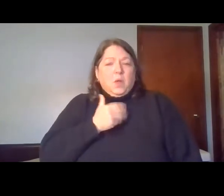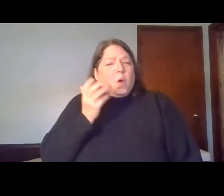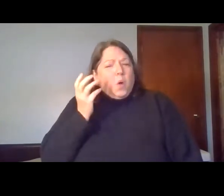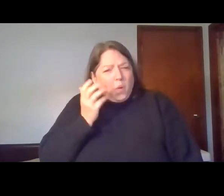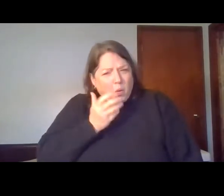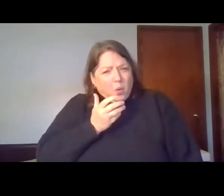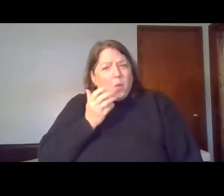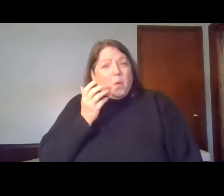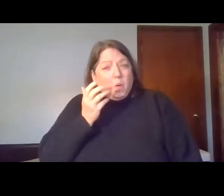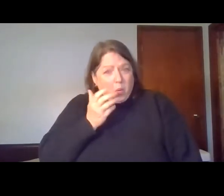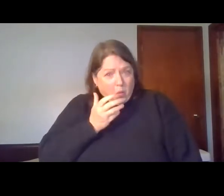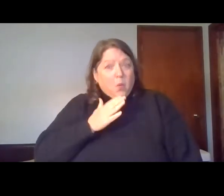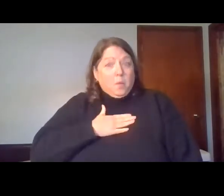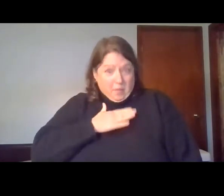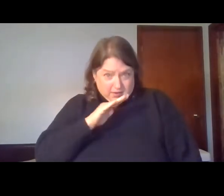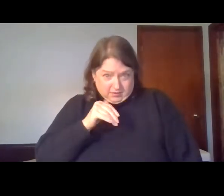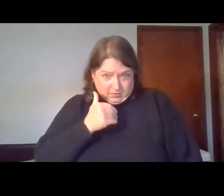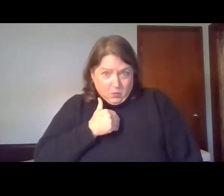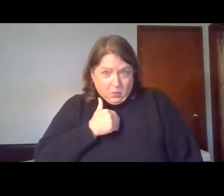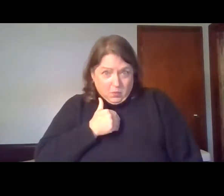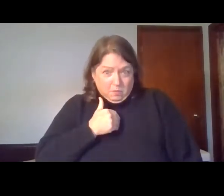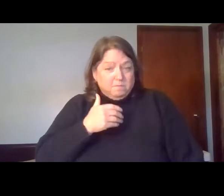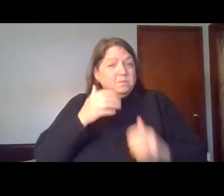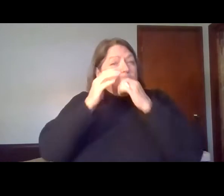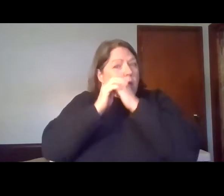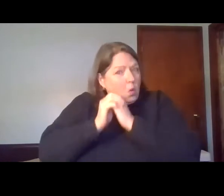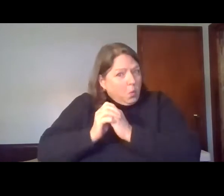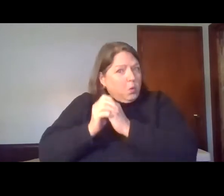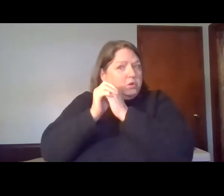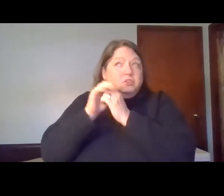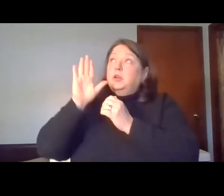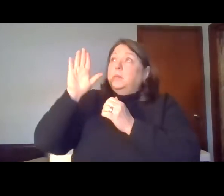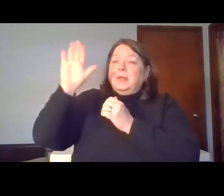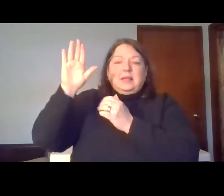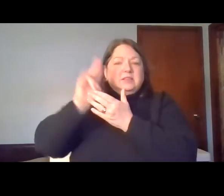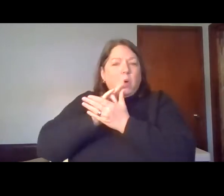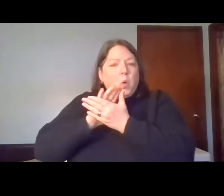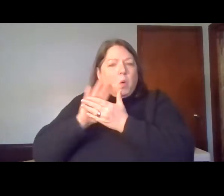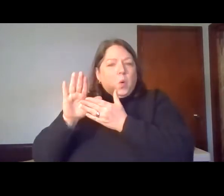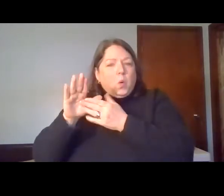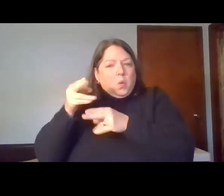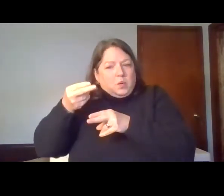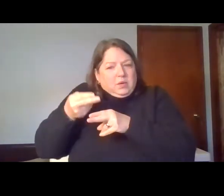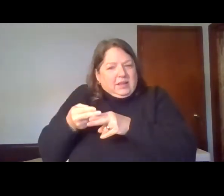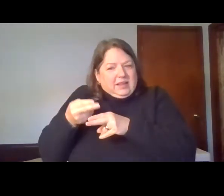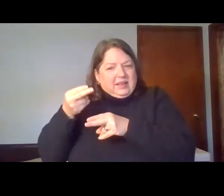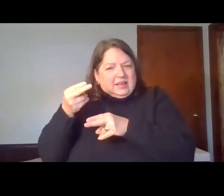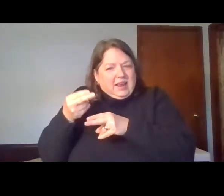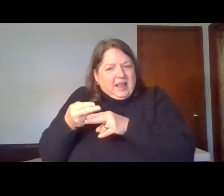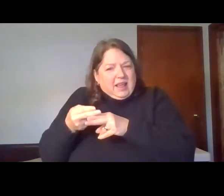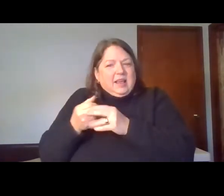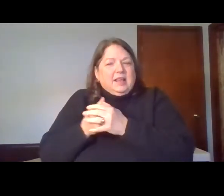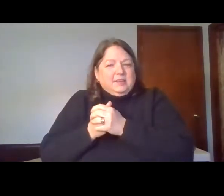Sing my soul, I'll worship your holy